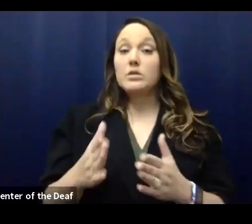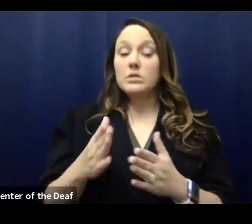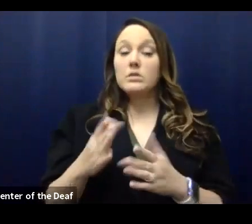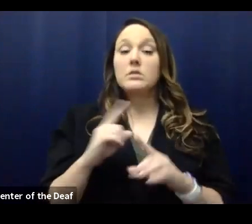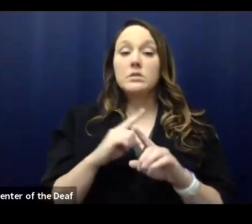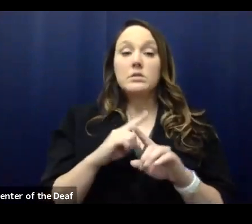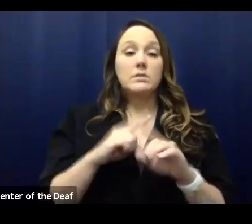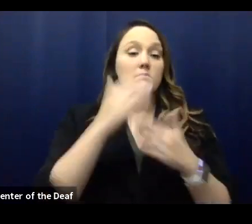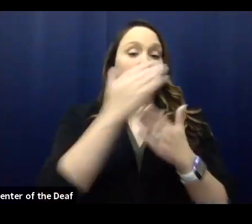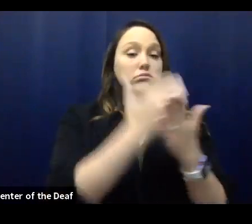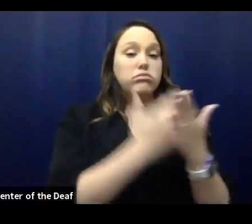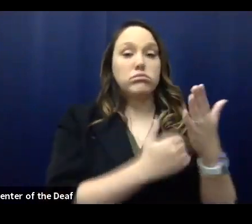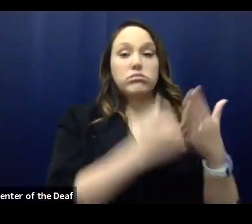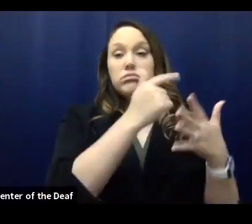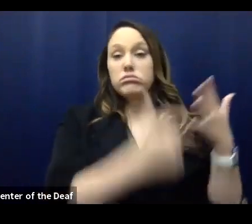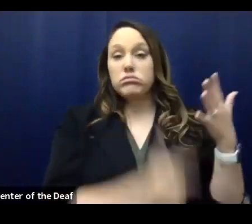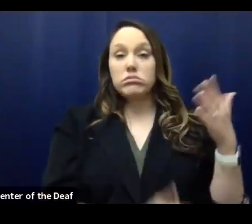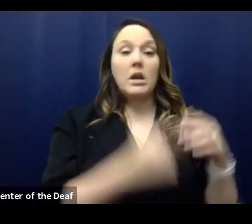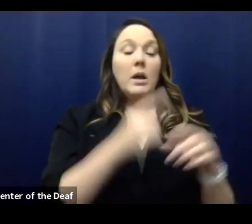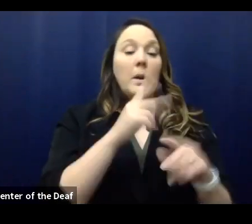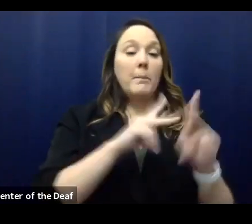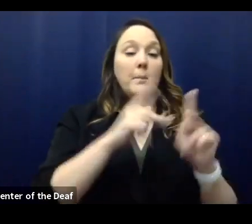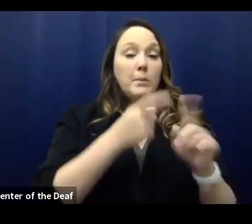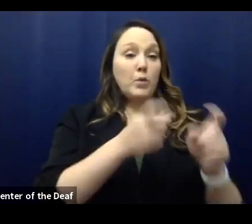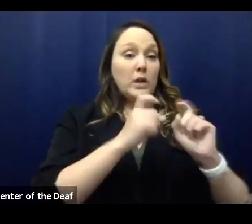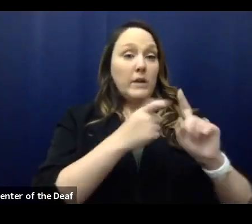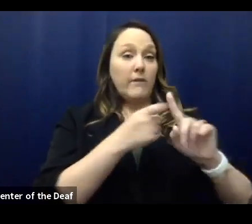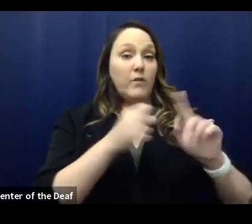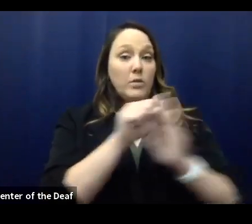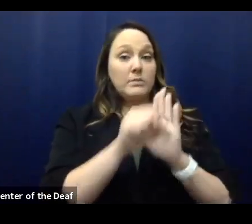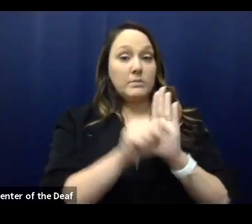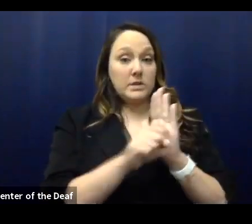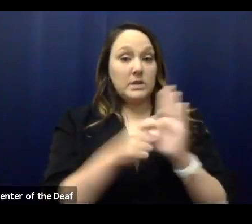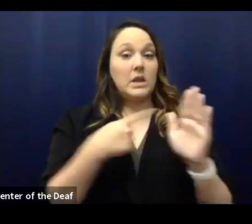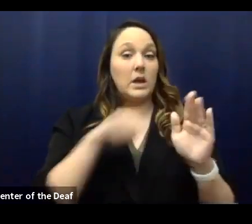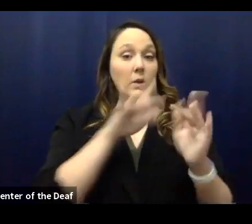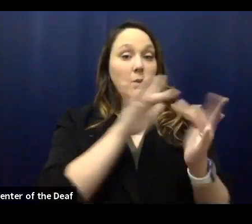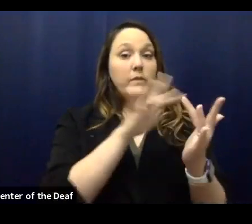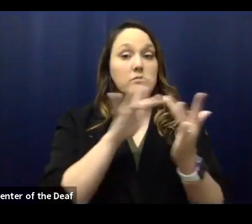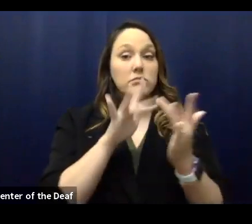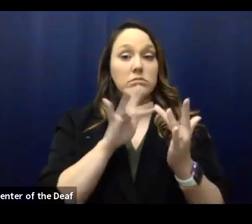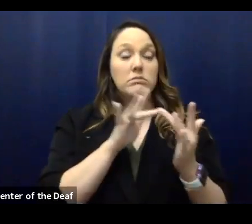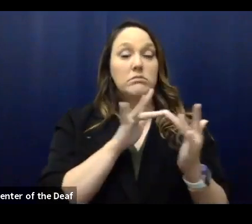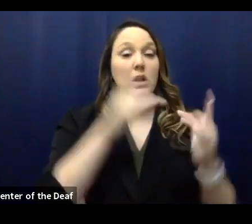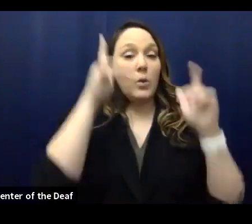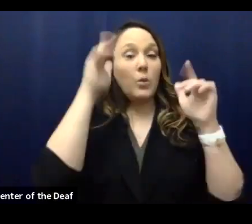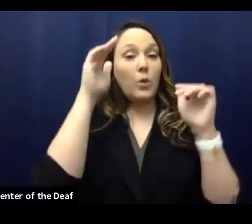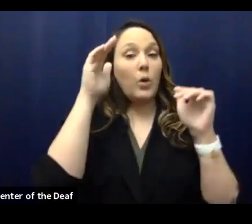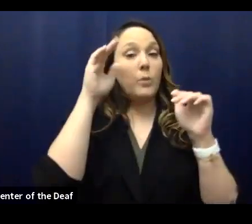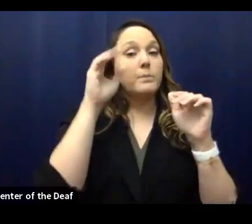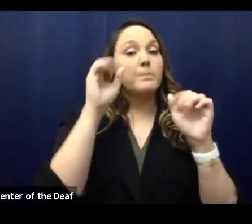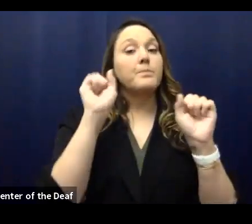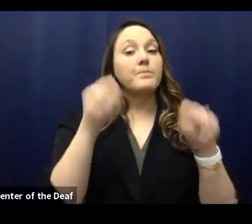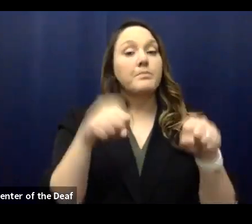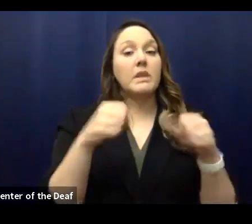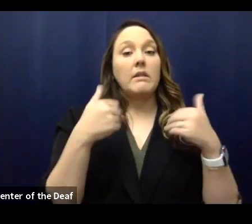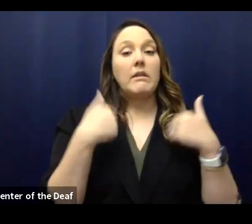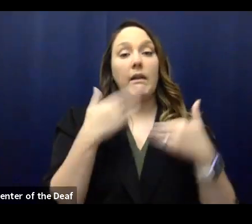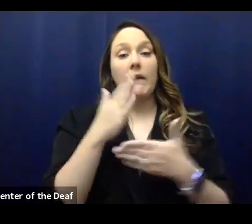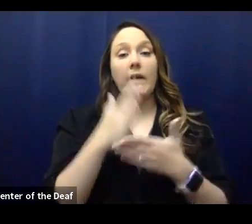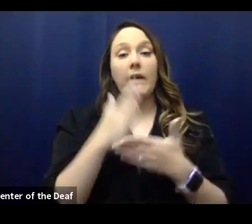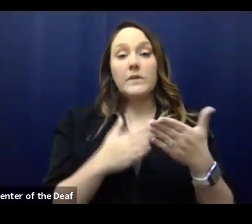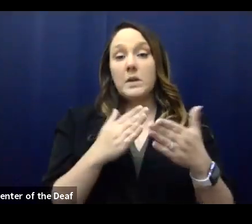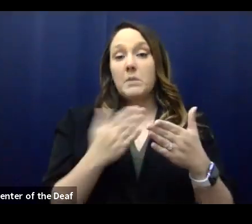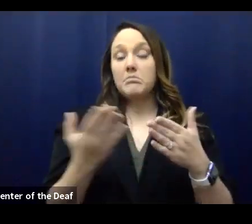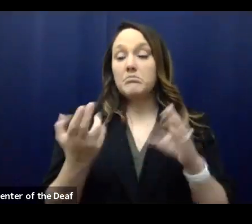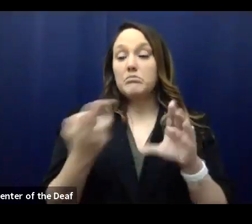long list of folks that we've been given by the state. Um, we've reached out to those and, um, are hoping to be able to have some of those, uh, on